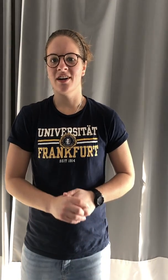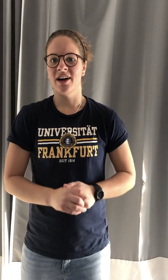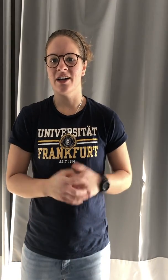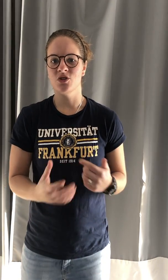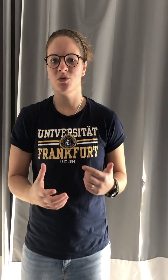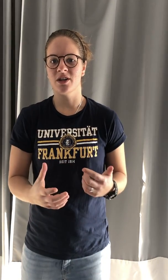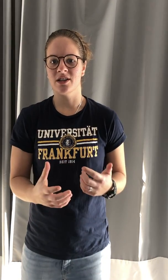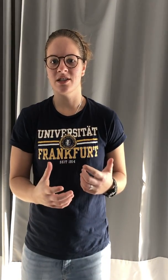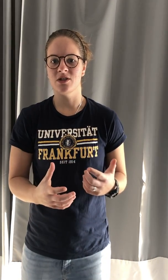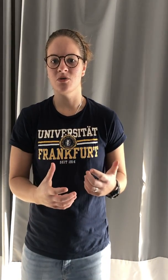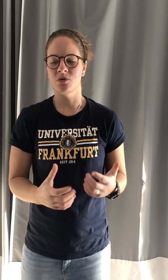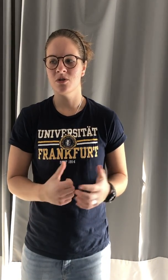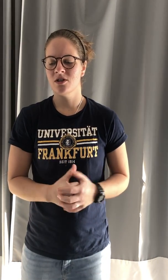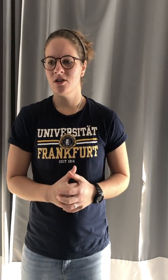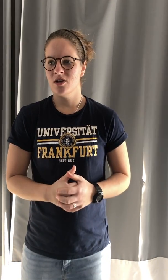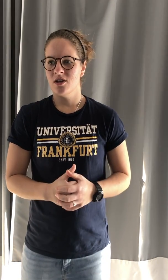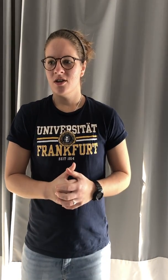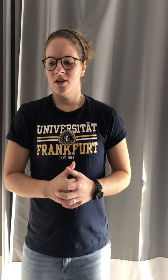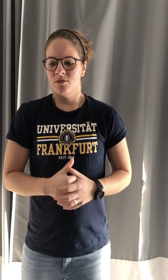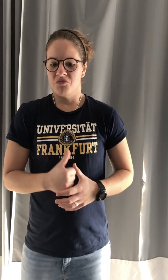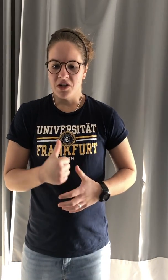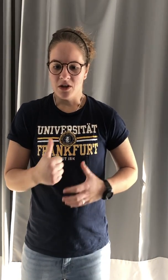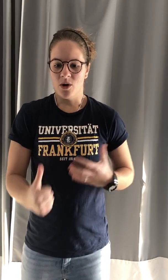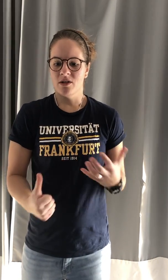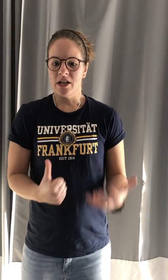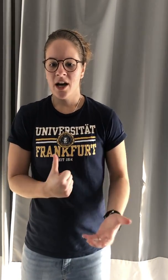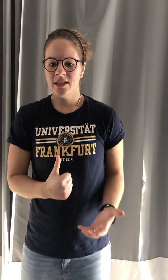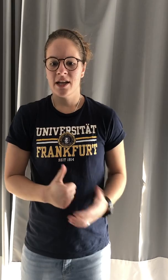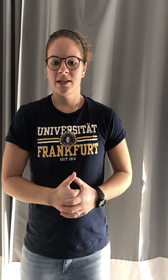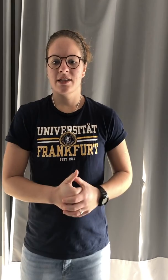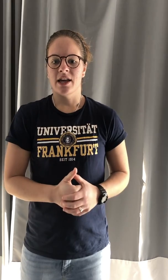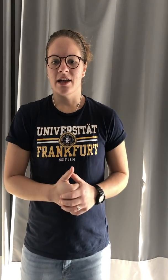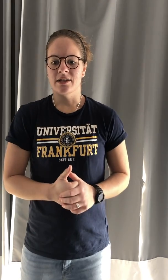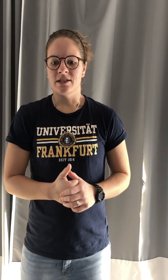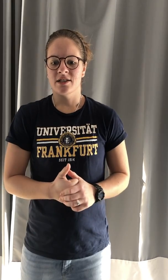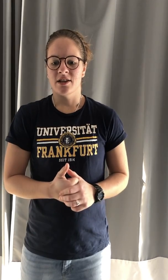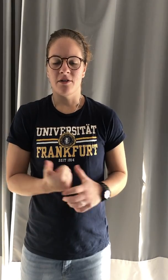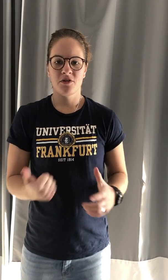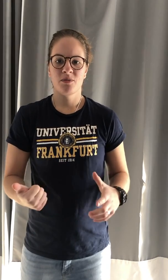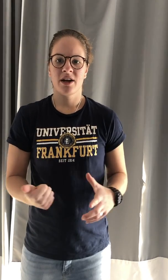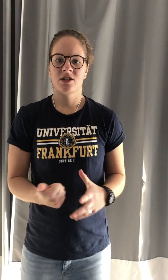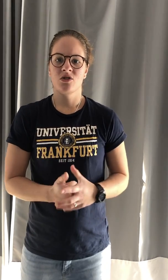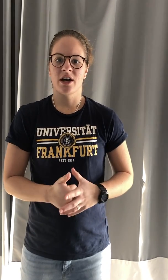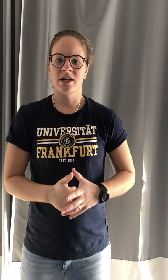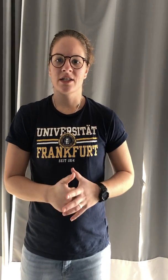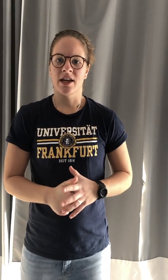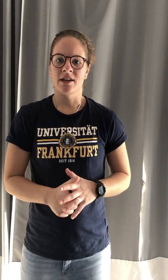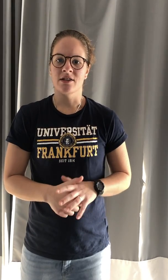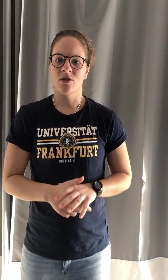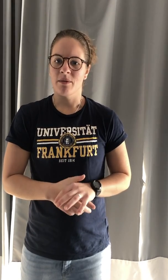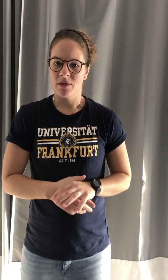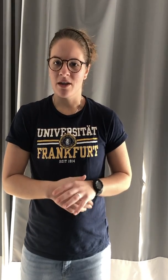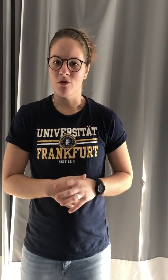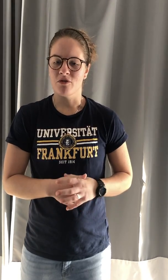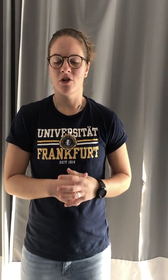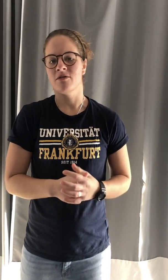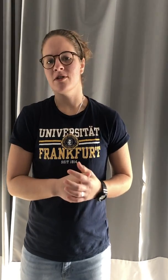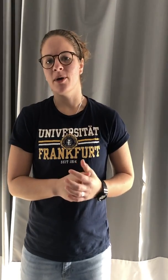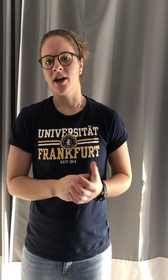I do want to continue bringing quality content and feedback to you guys. I'm thankful for your feedback